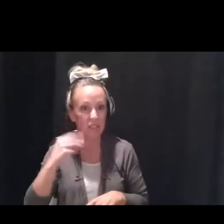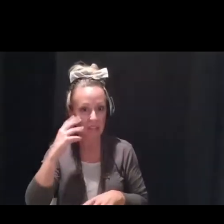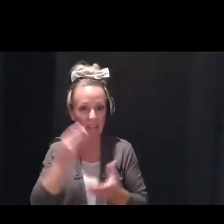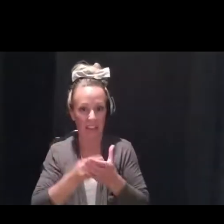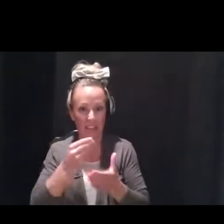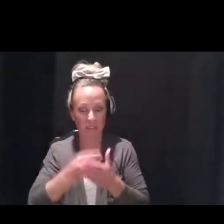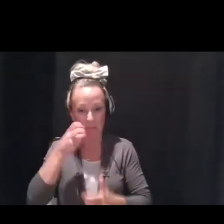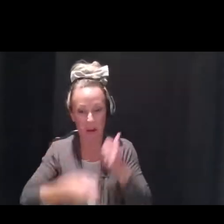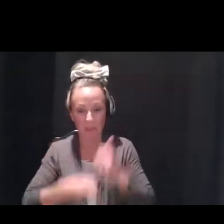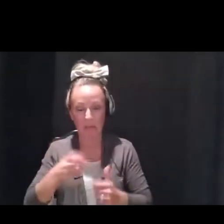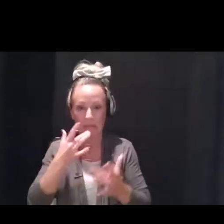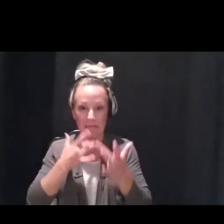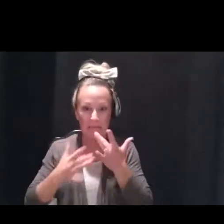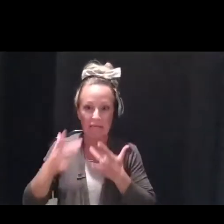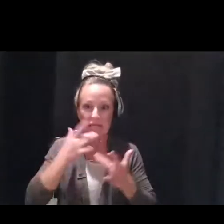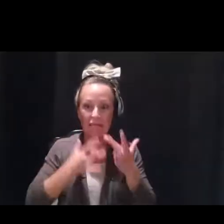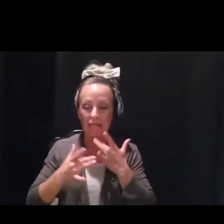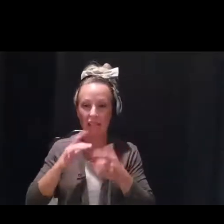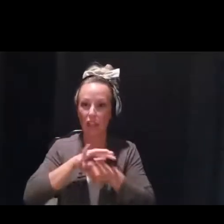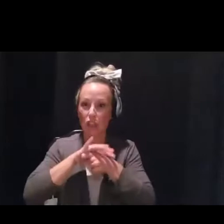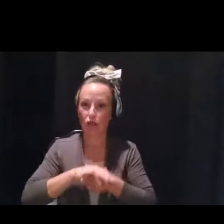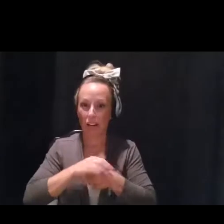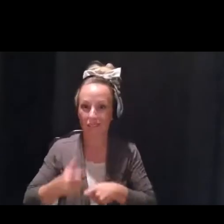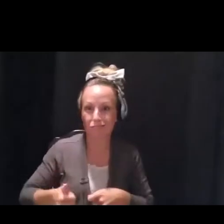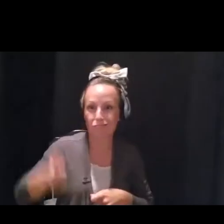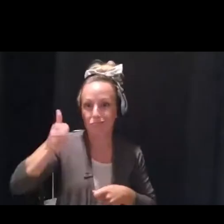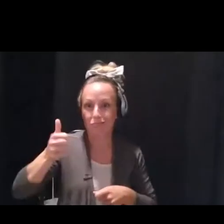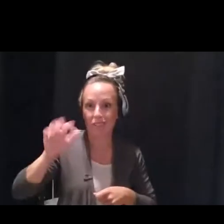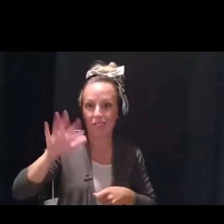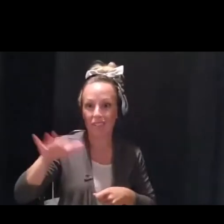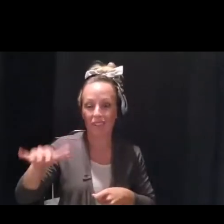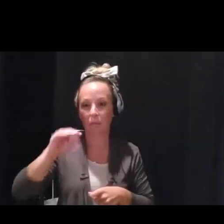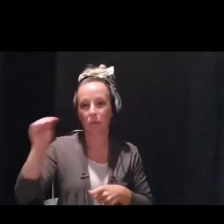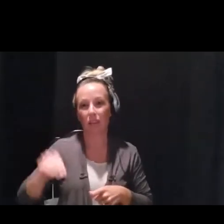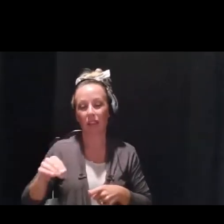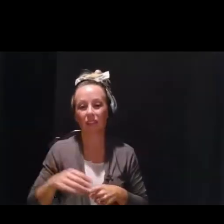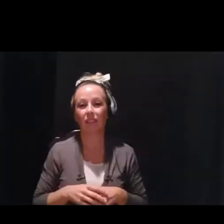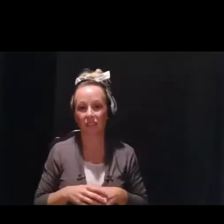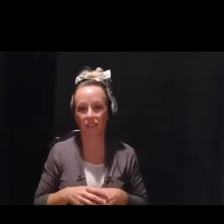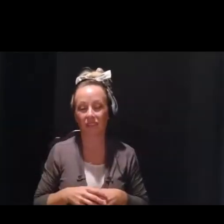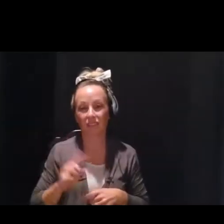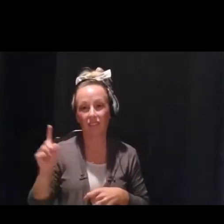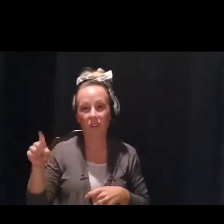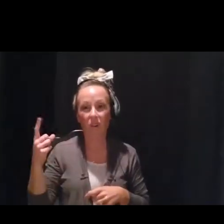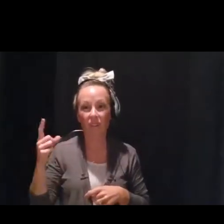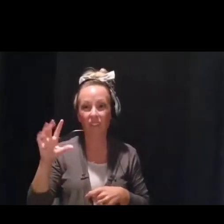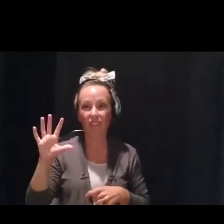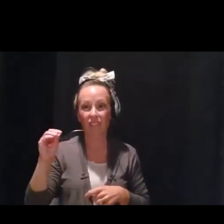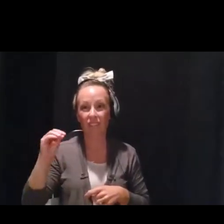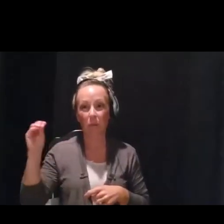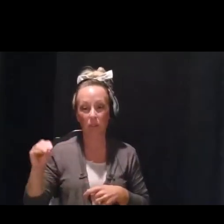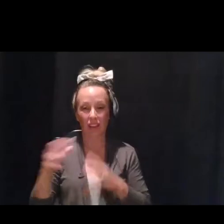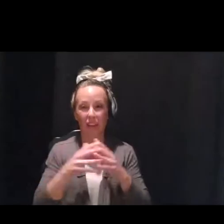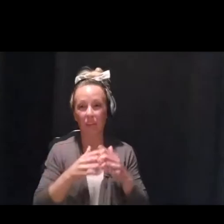rises to as high as 55%. Only 50% of Americans actually